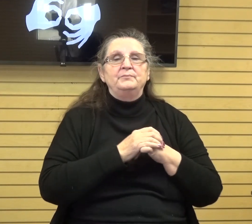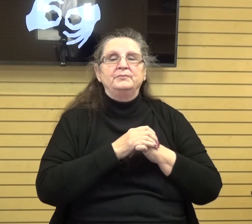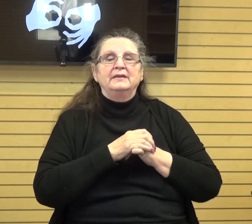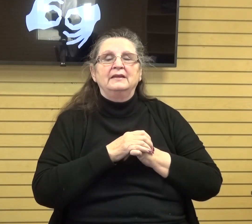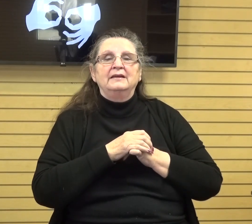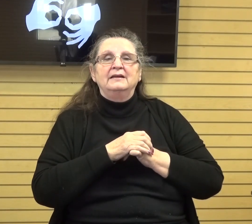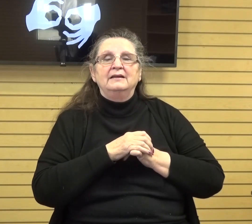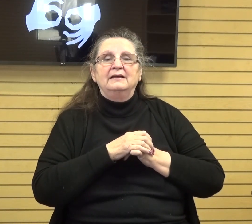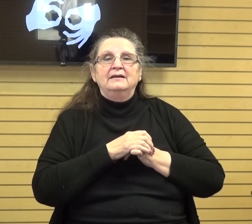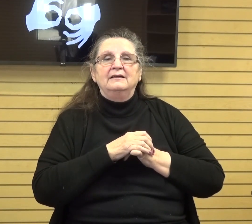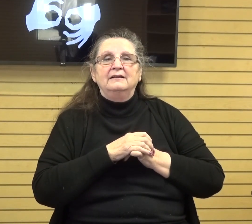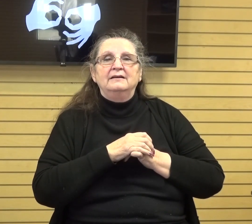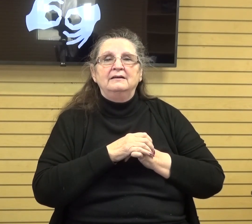the psalmist here